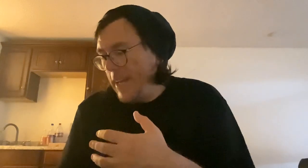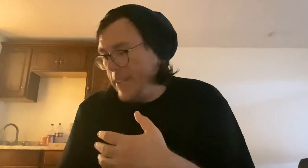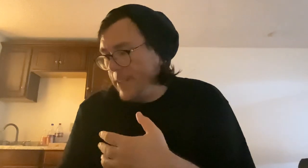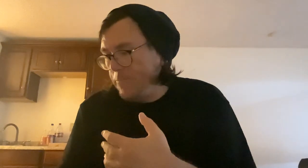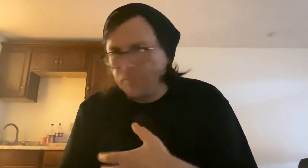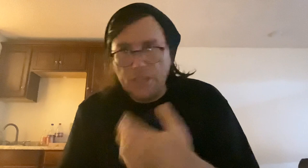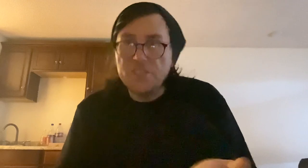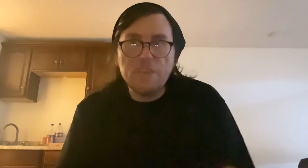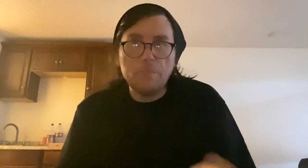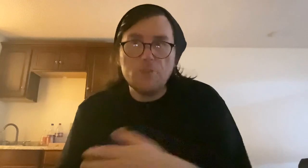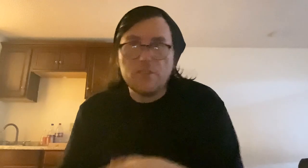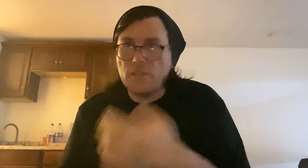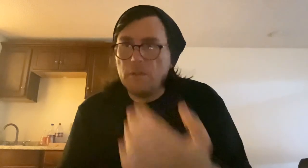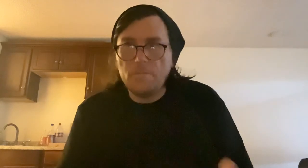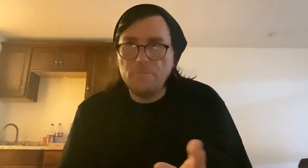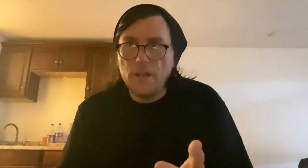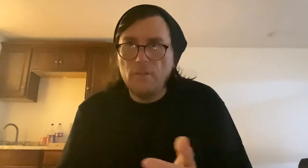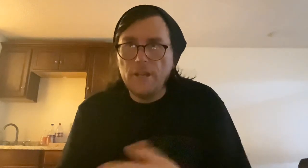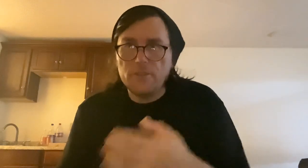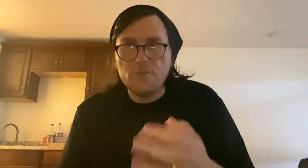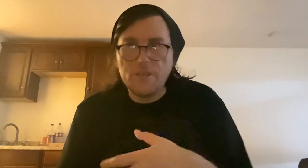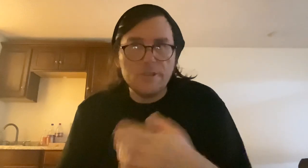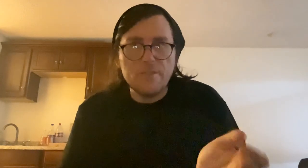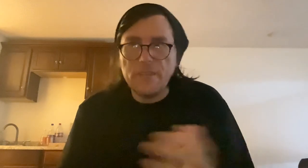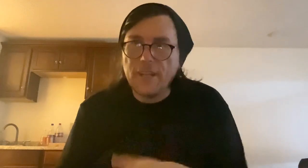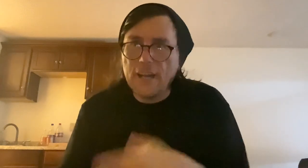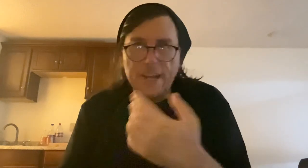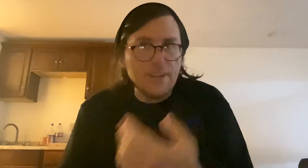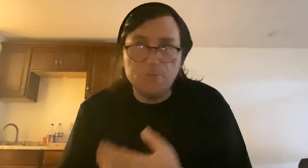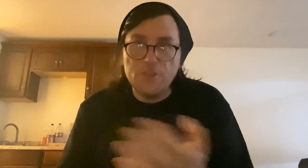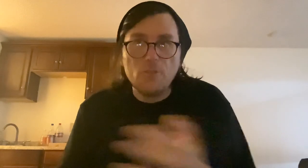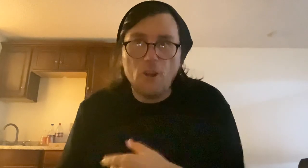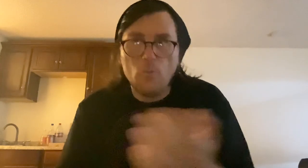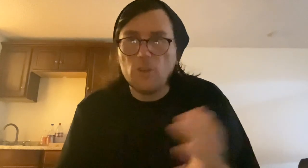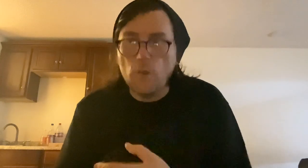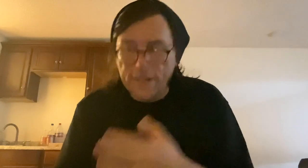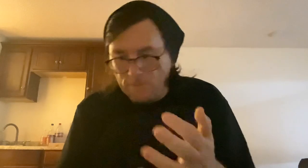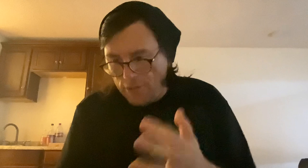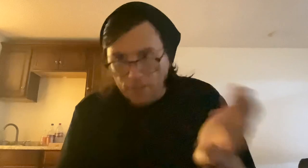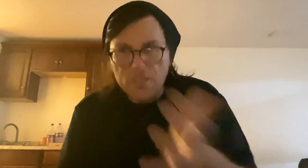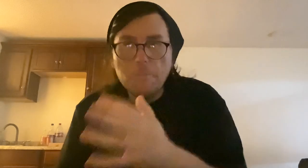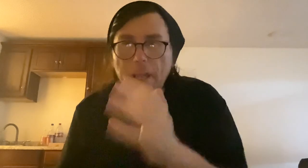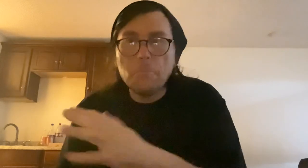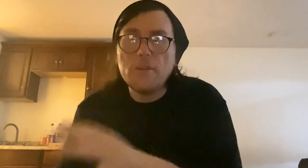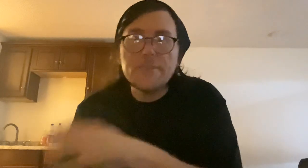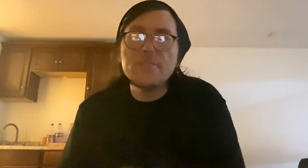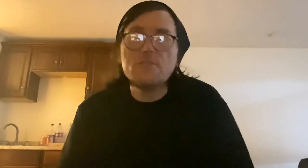And it doesn't have to be drawings, can be, you know, illustrations of any kind, you know, digital artwork, whatever. You know, just make prints and do